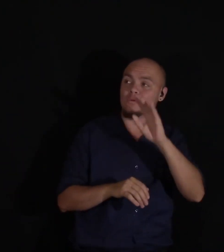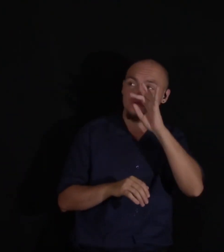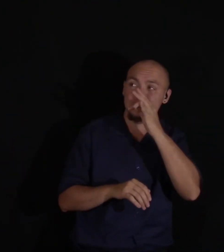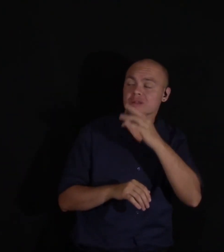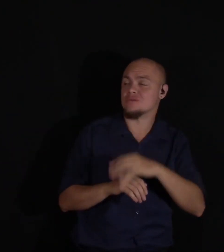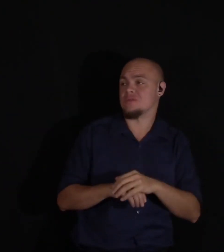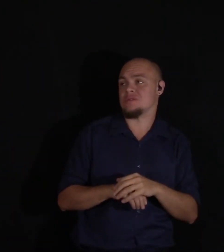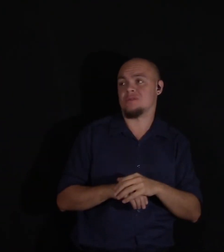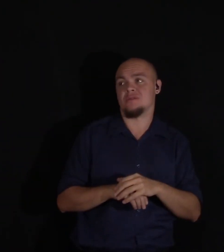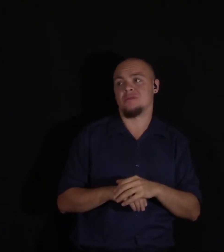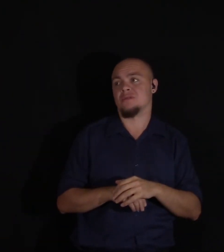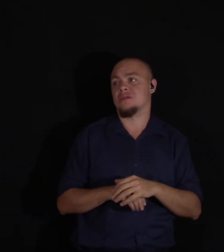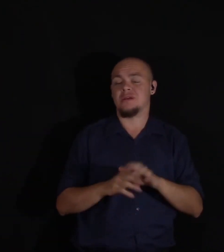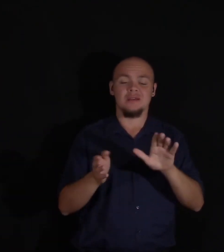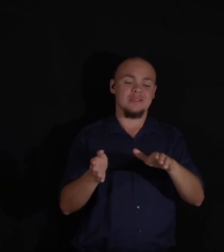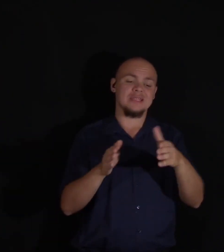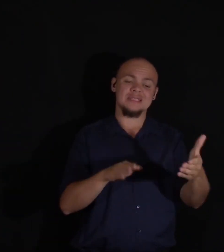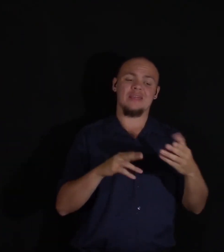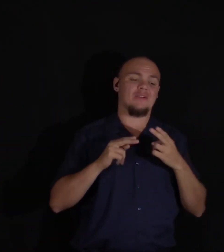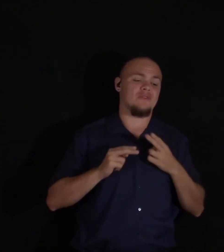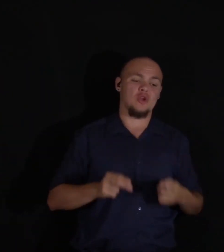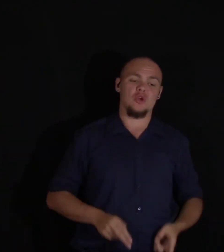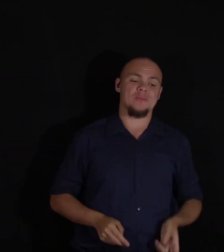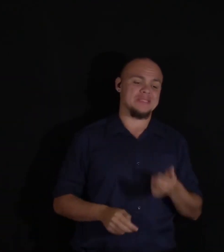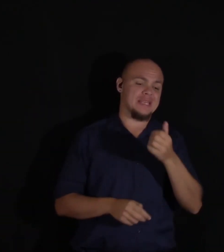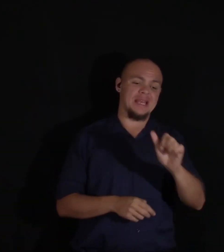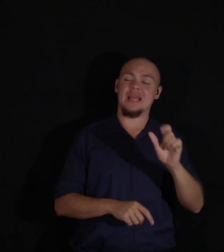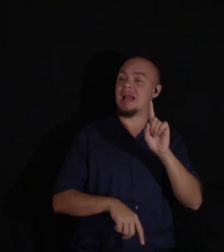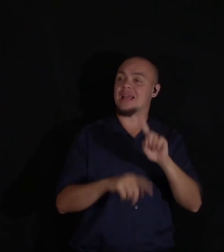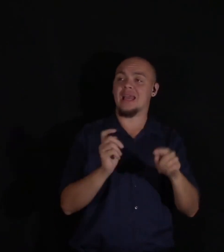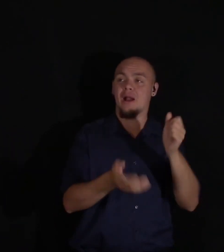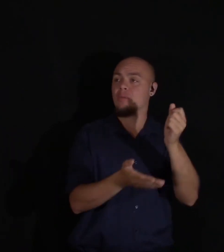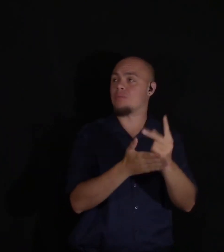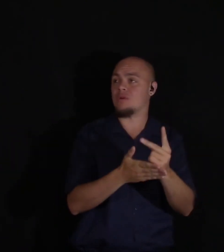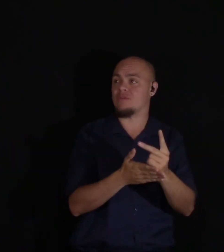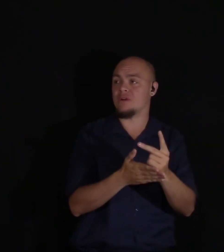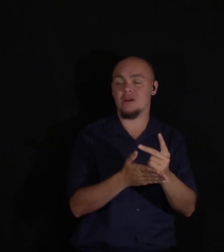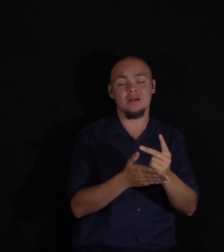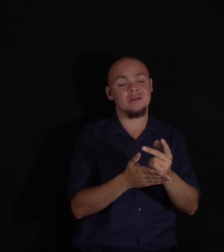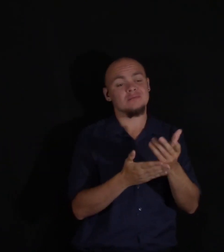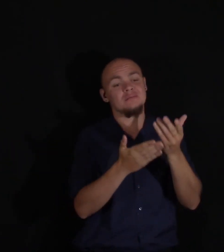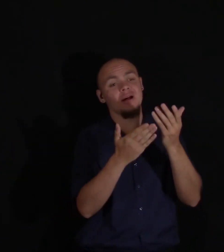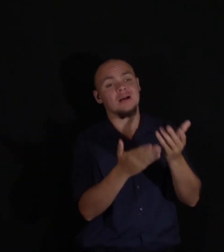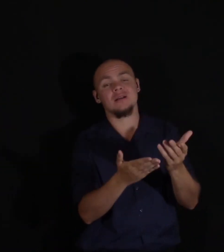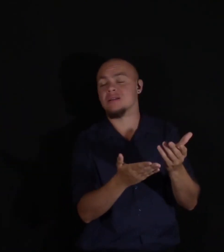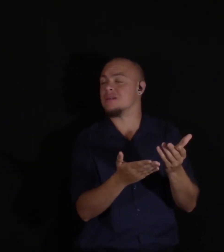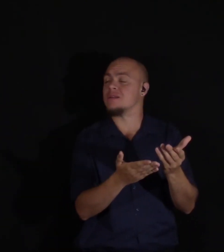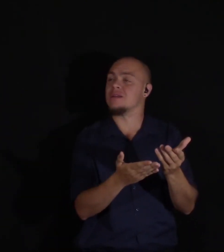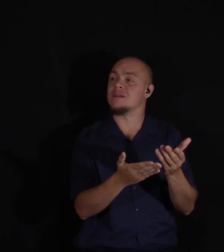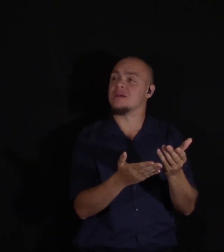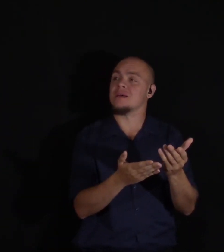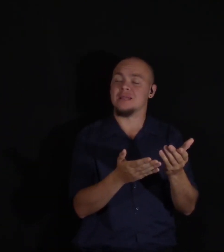to the death of any human being. But certainly I should have thought such a creature unfit to remain in the society of men.